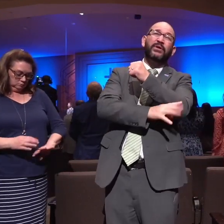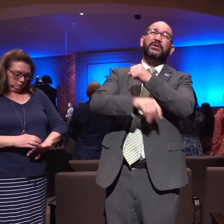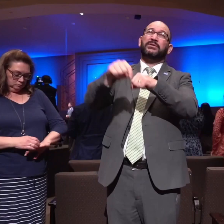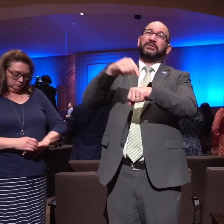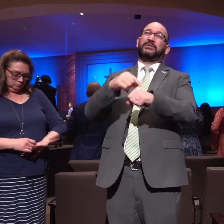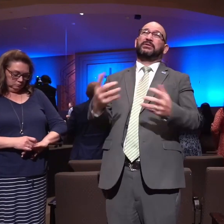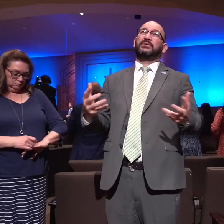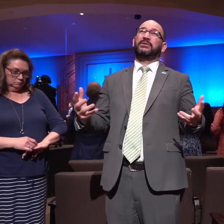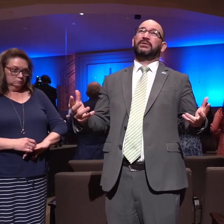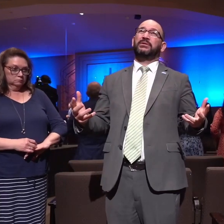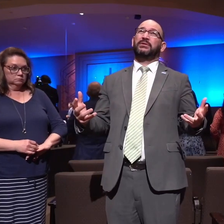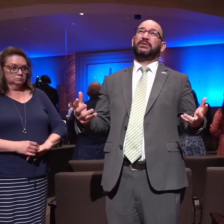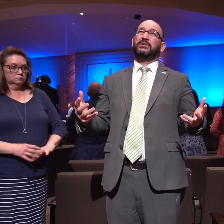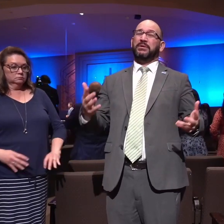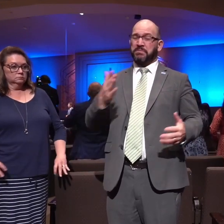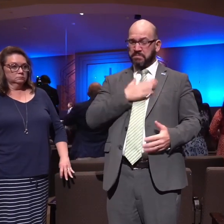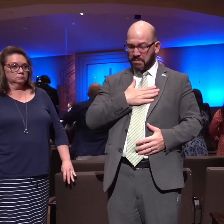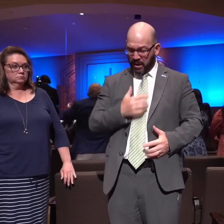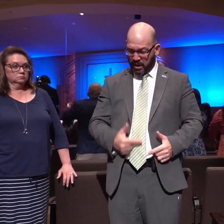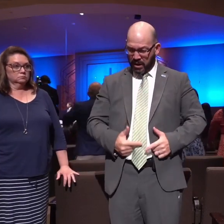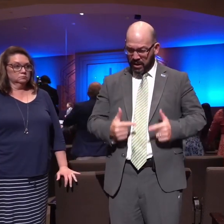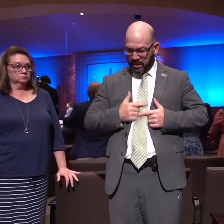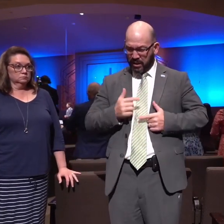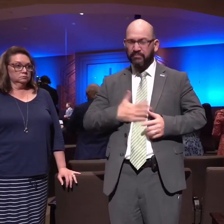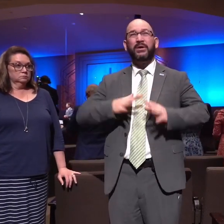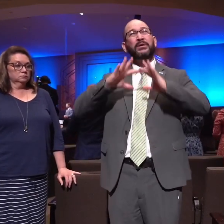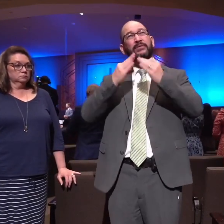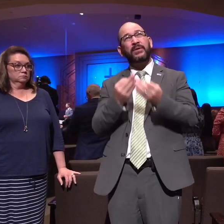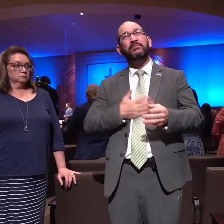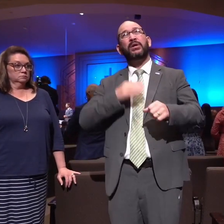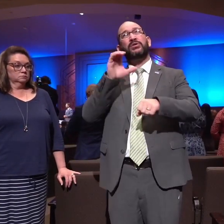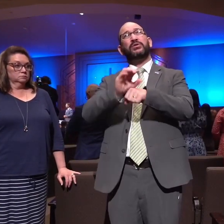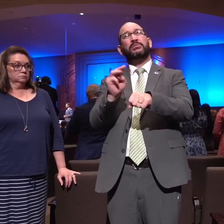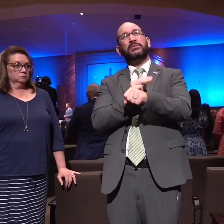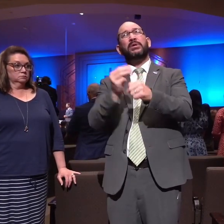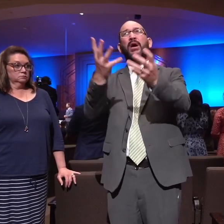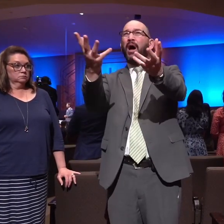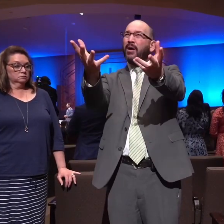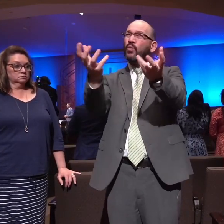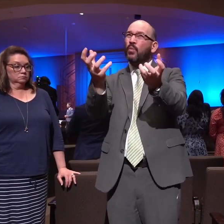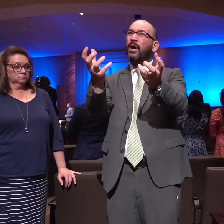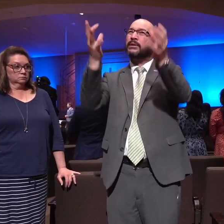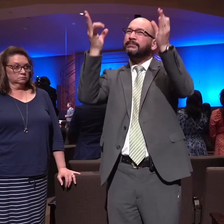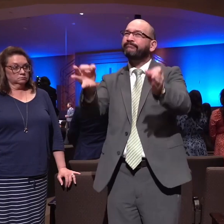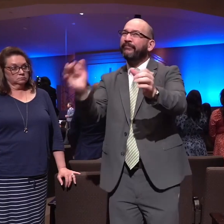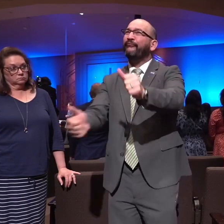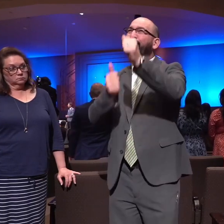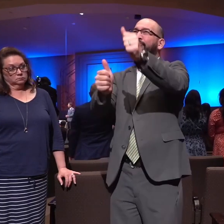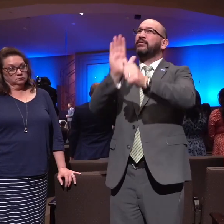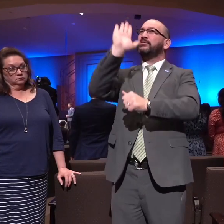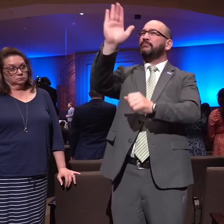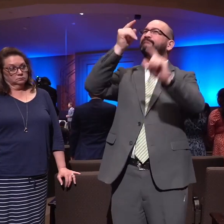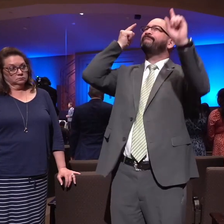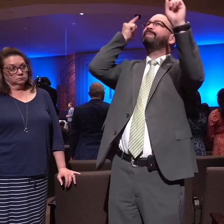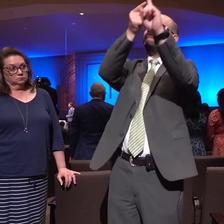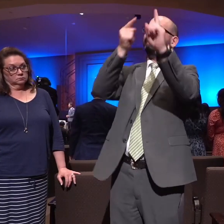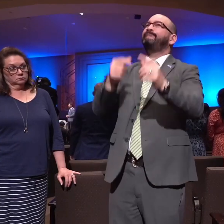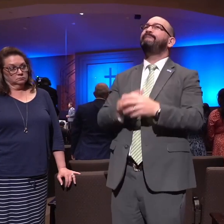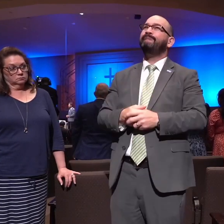in my individual life in my family in my church ministry i want to be intentional about your purpose i don't want to